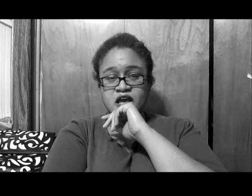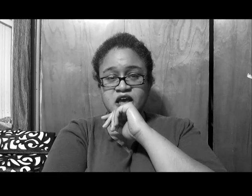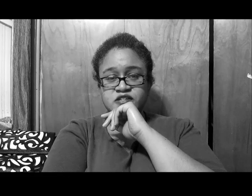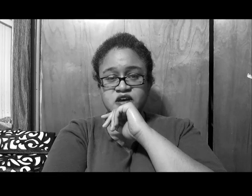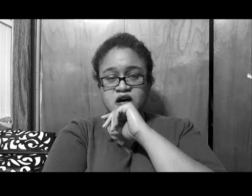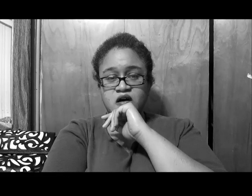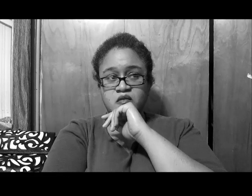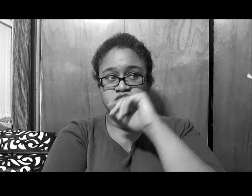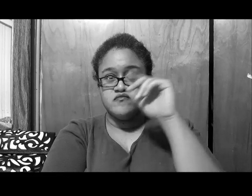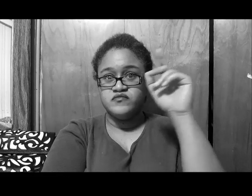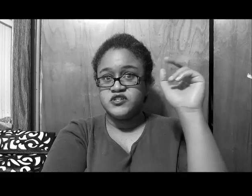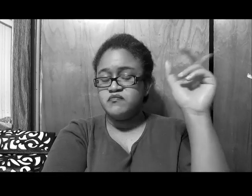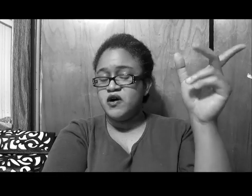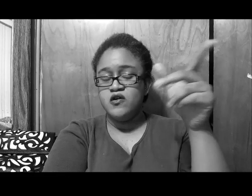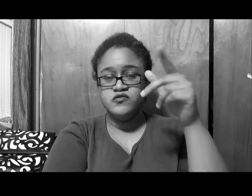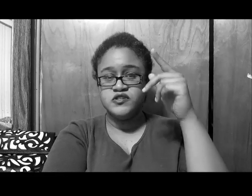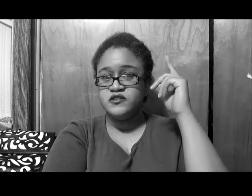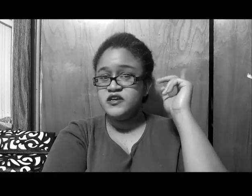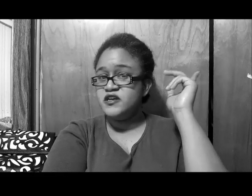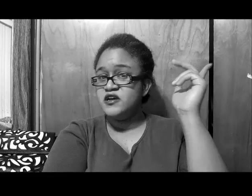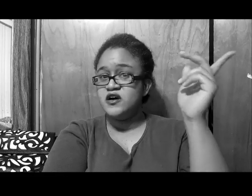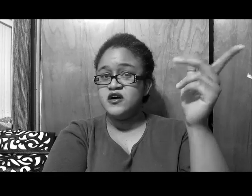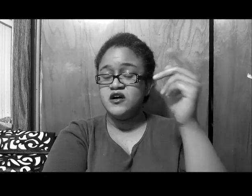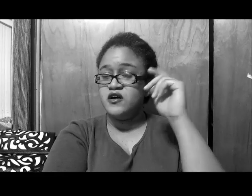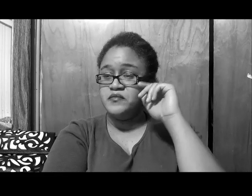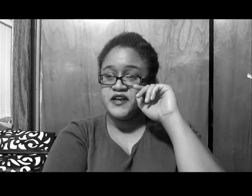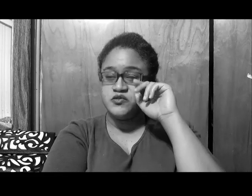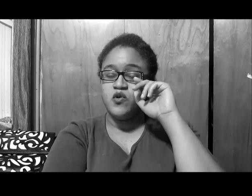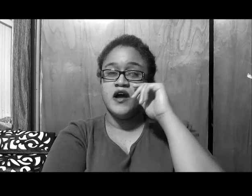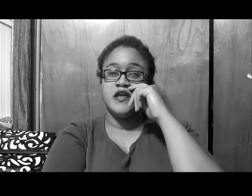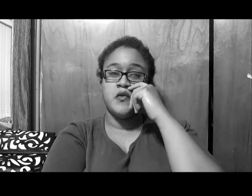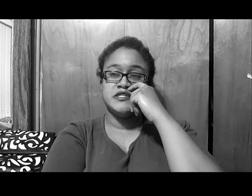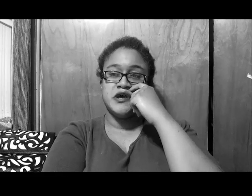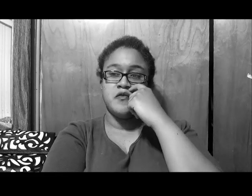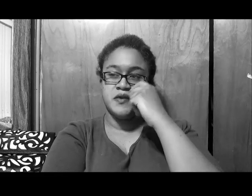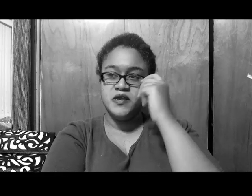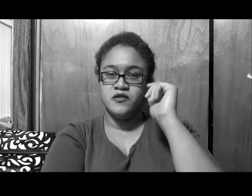and, um, supposedly, um, that's why he went to help Peter,